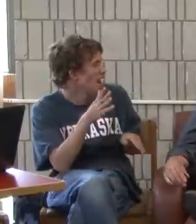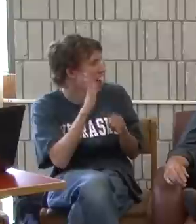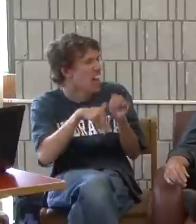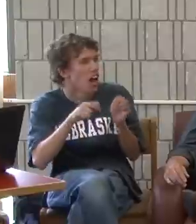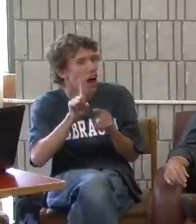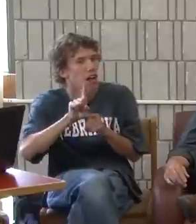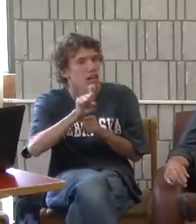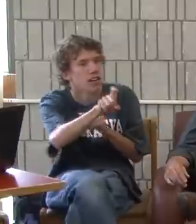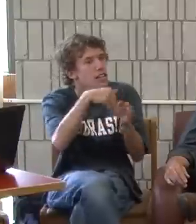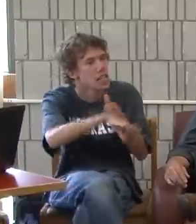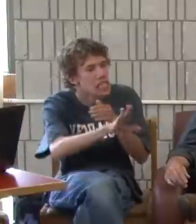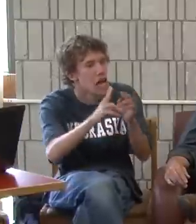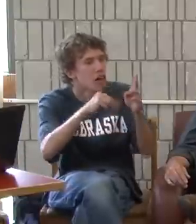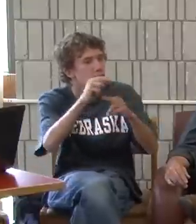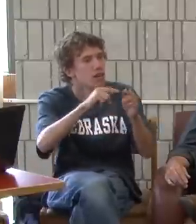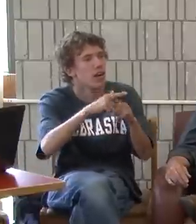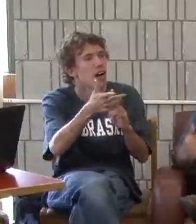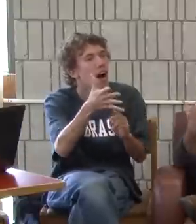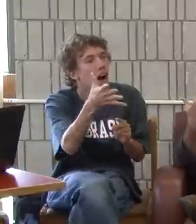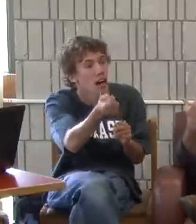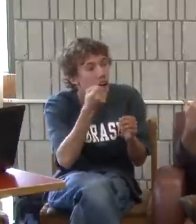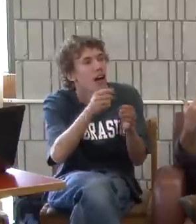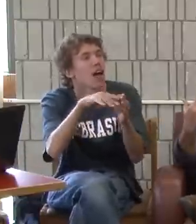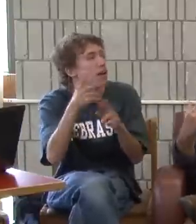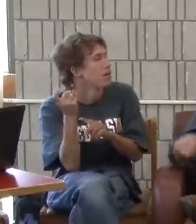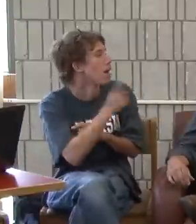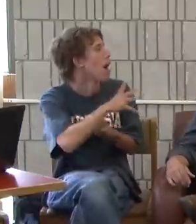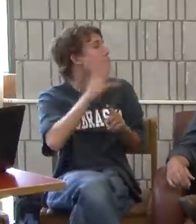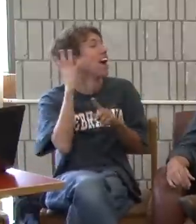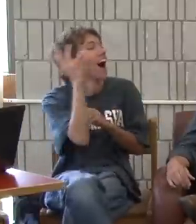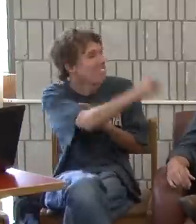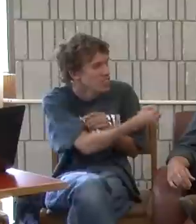Right. It's better than going into the building and having to get your food.